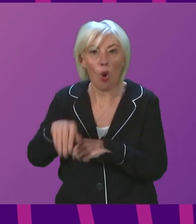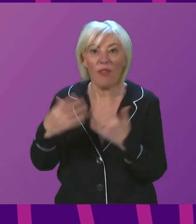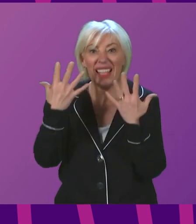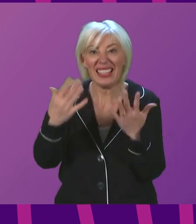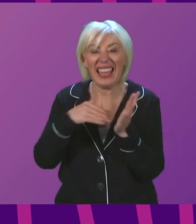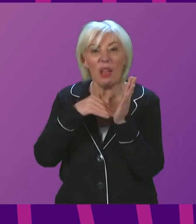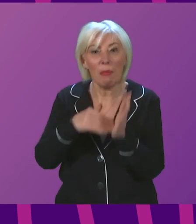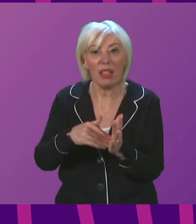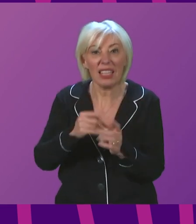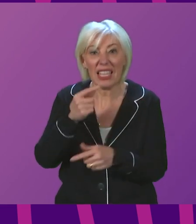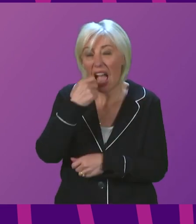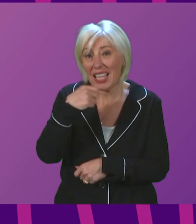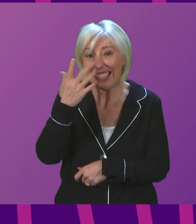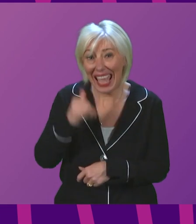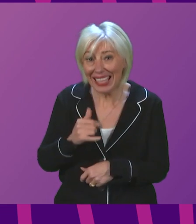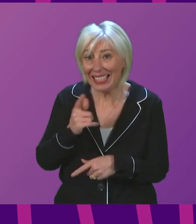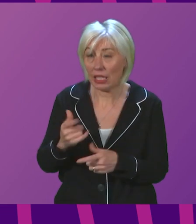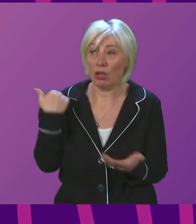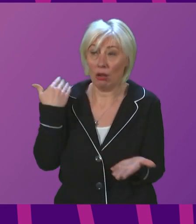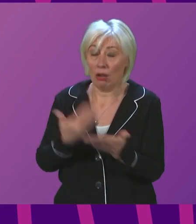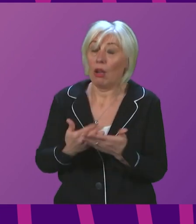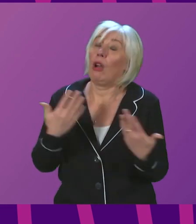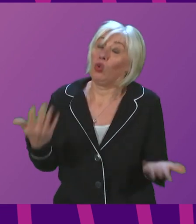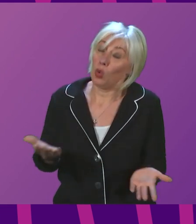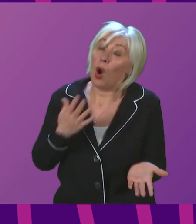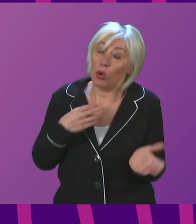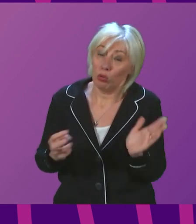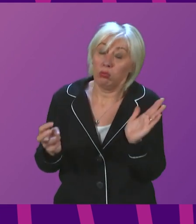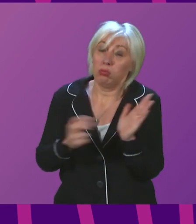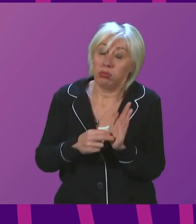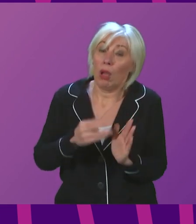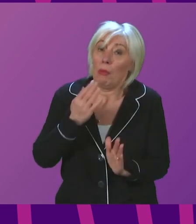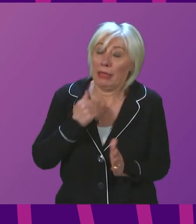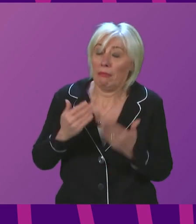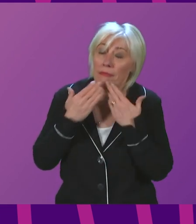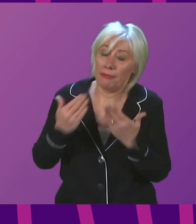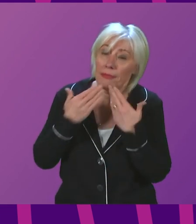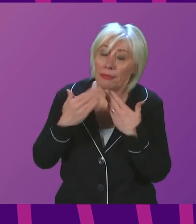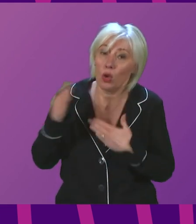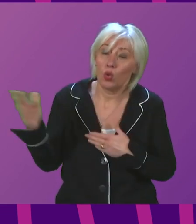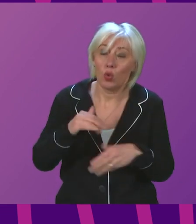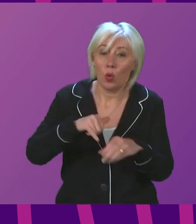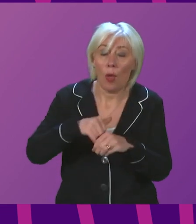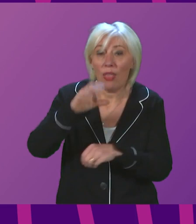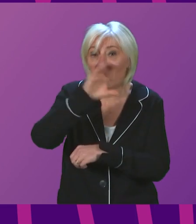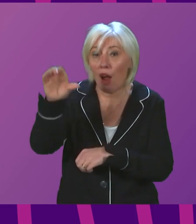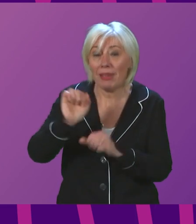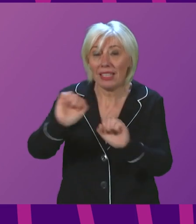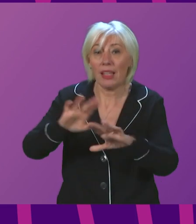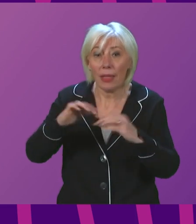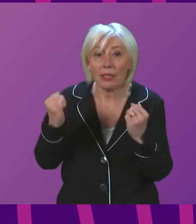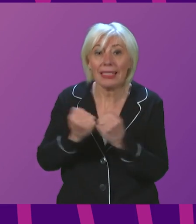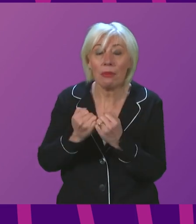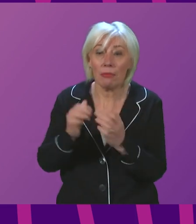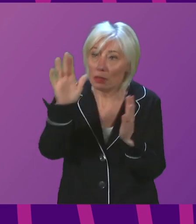all of us safe during this time. Let me take the opportunity to place on record my thanks to pharmacists and their teams in communities of the